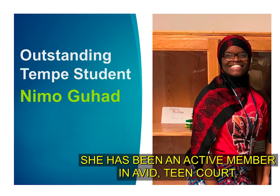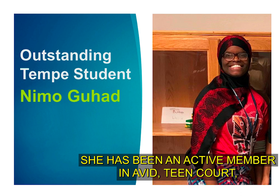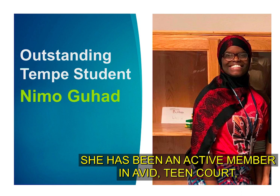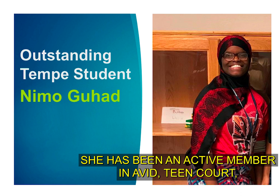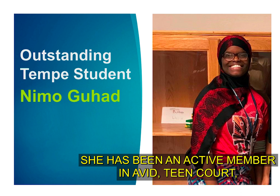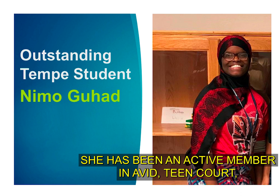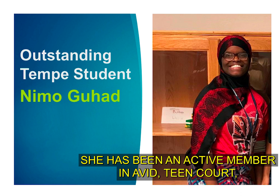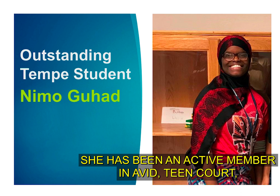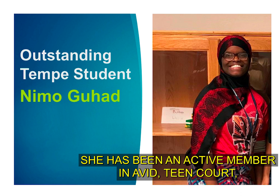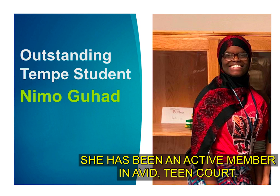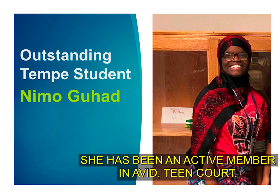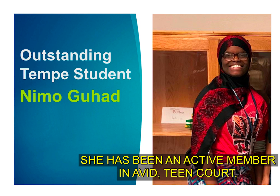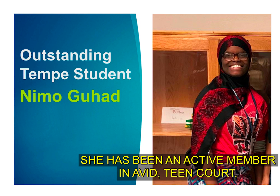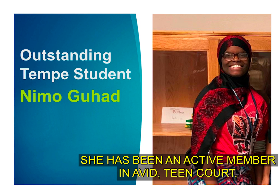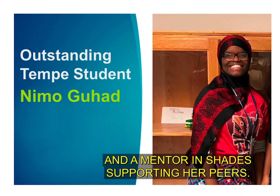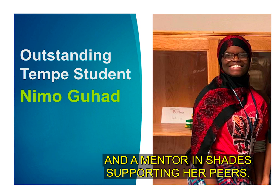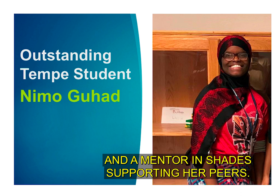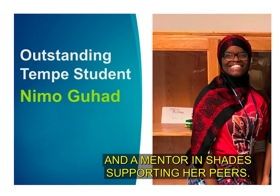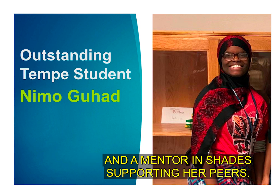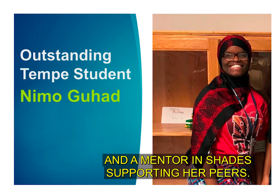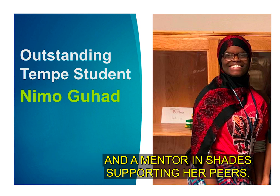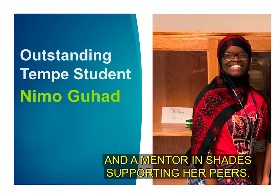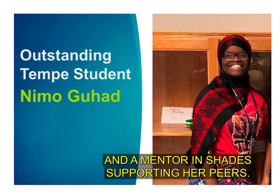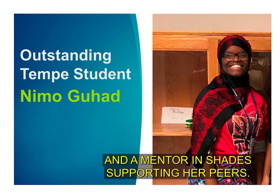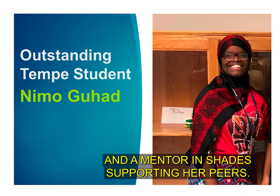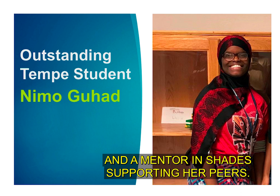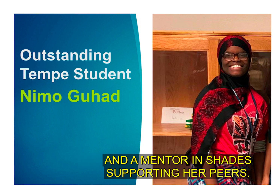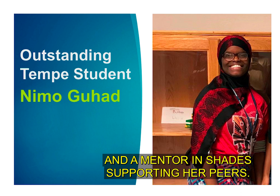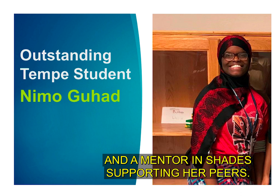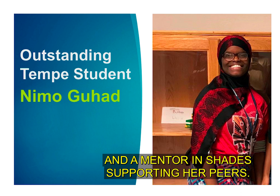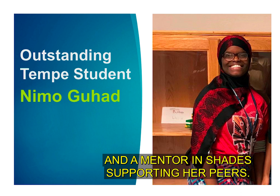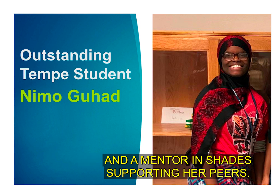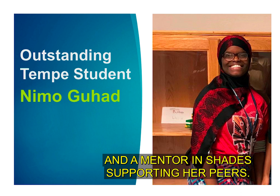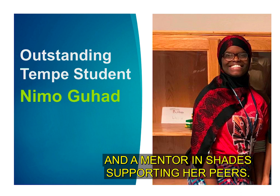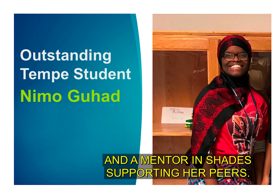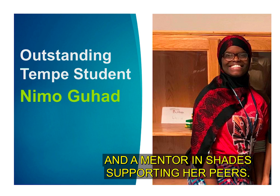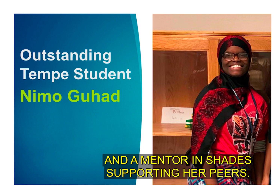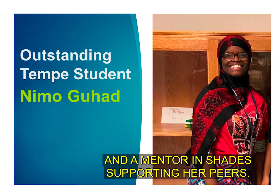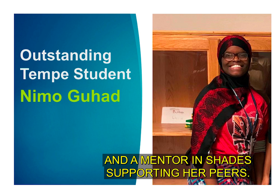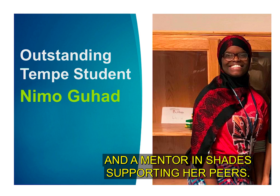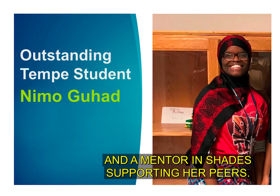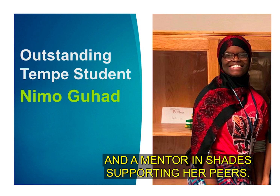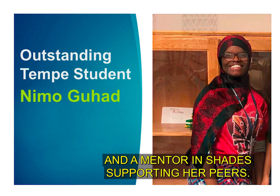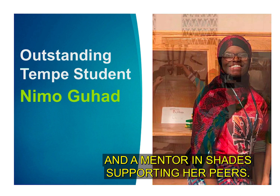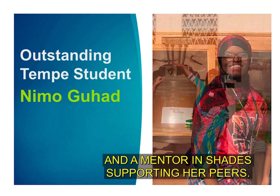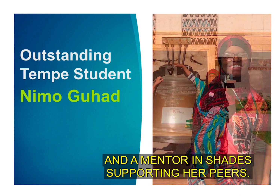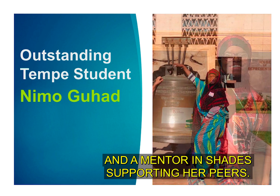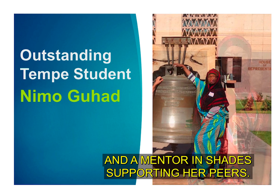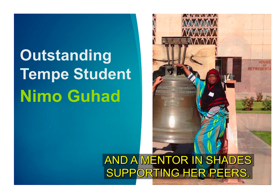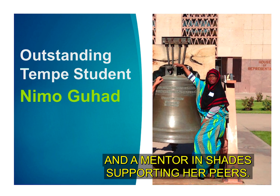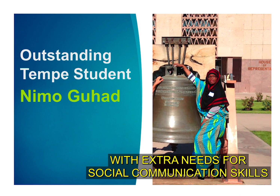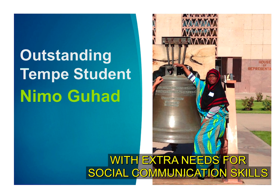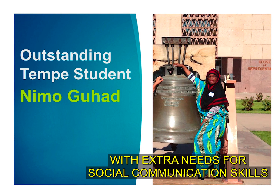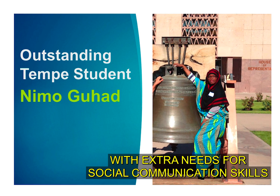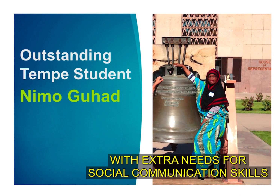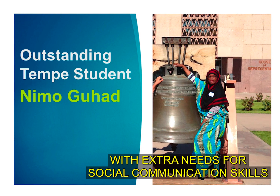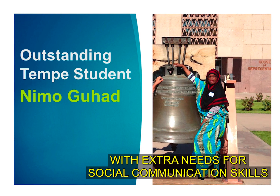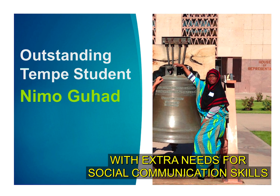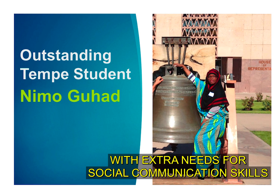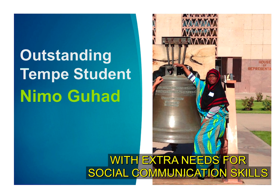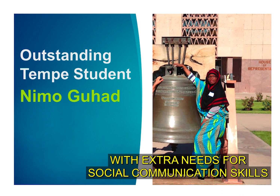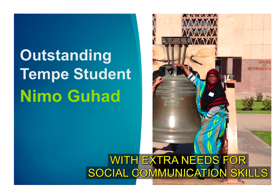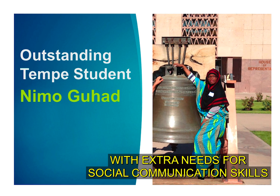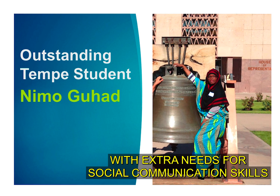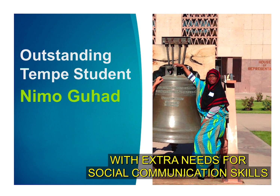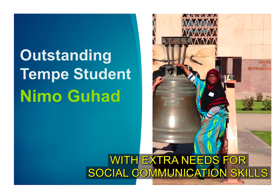in avid teen court and a mentor in shades supporting her peers with the extra